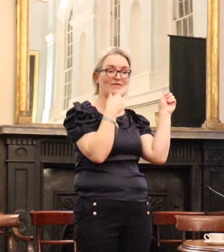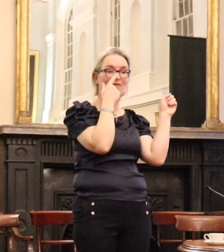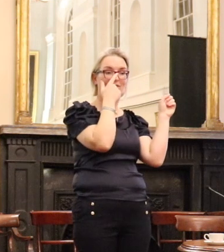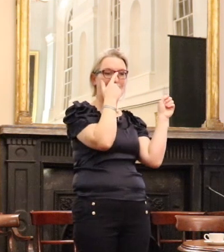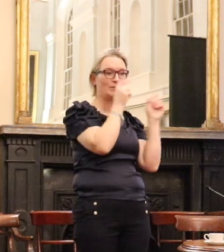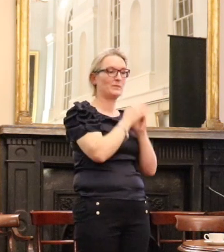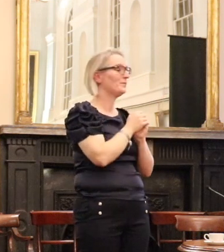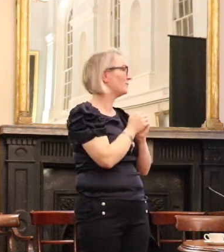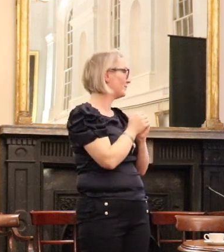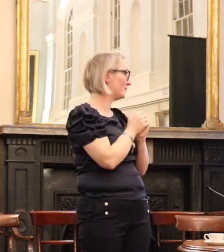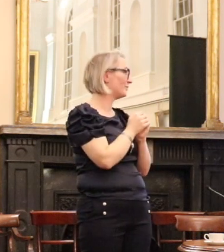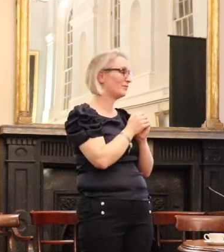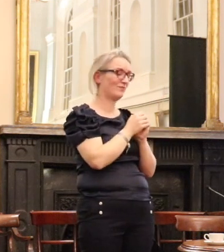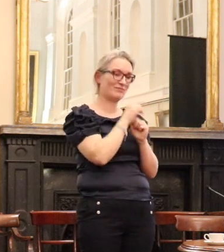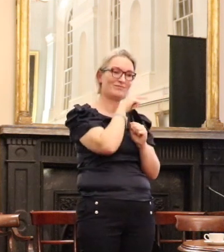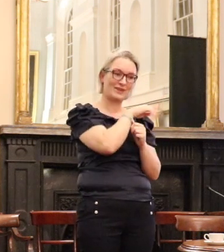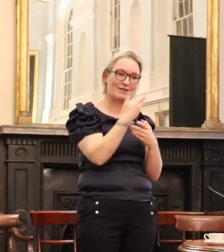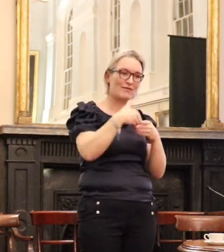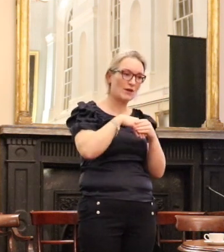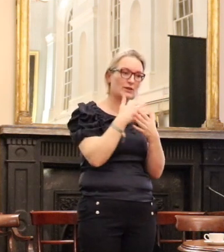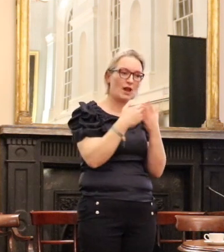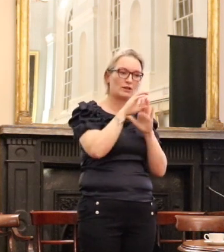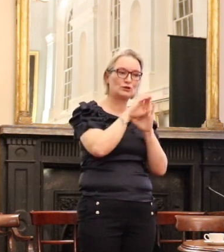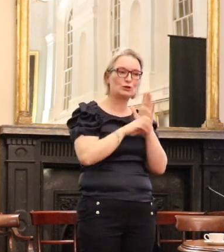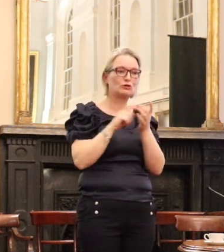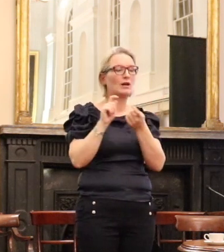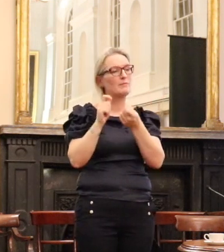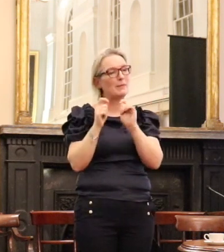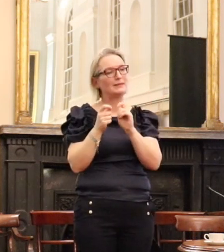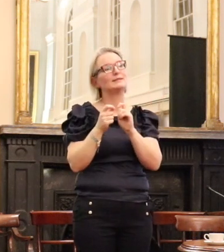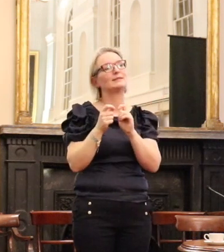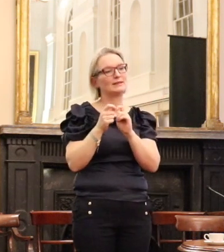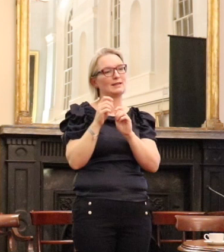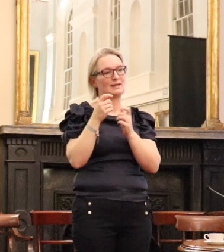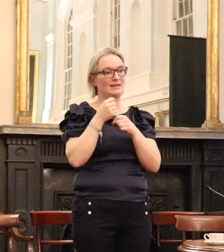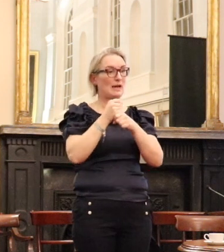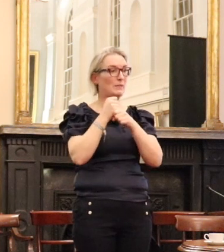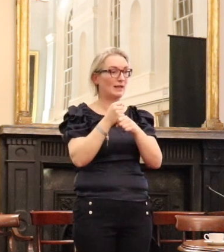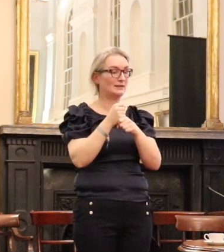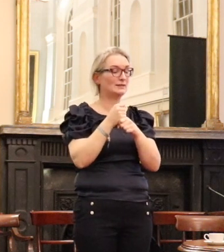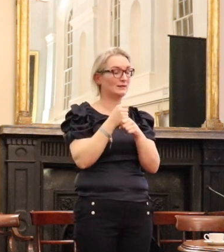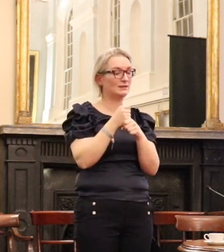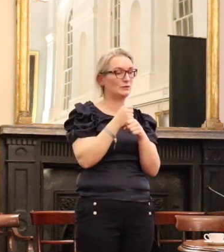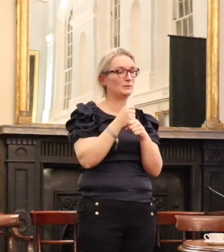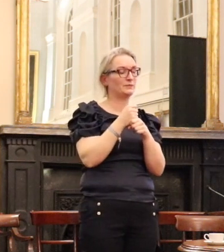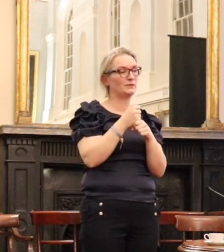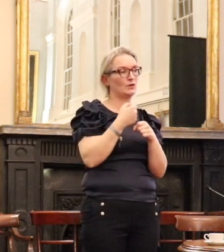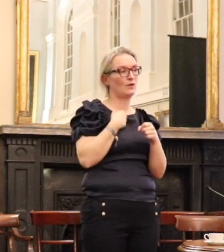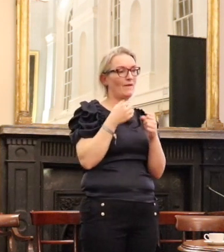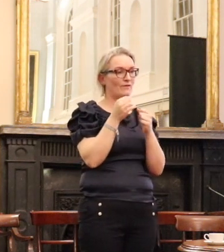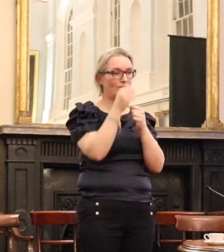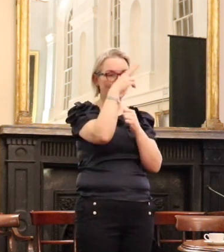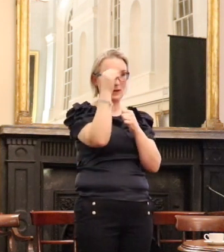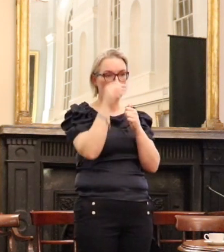been engaged in constitutional amendment campaigns in the lawyers of change jury recent campaigns for marriage